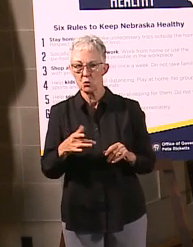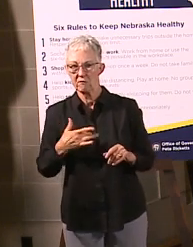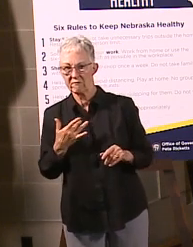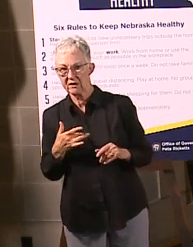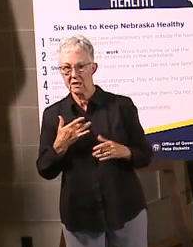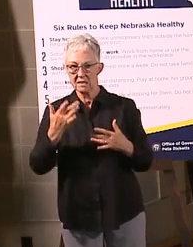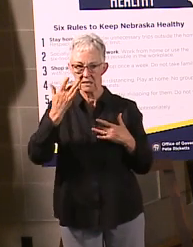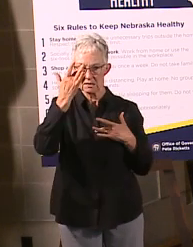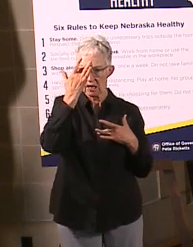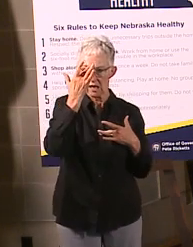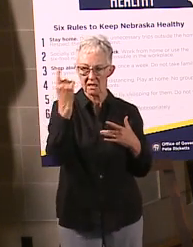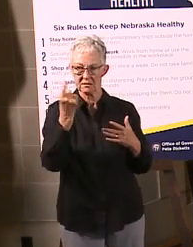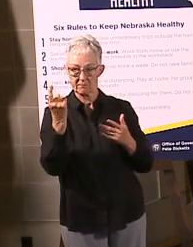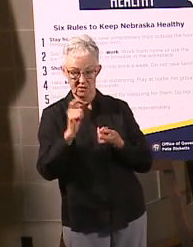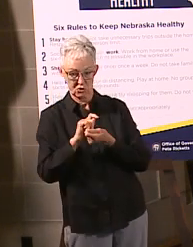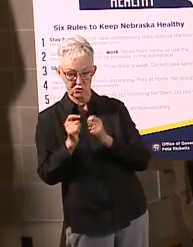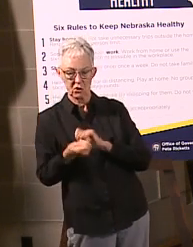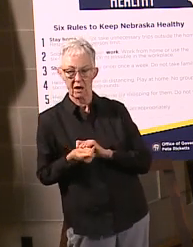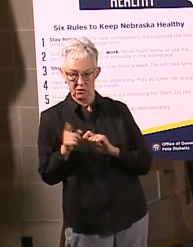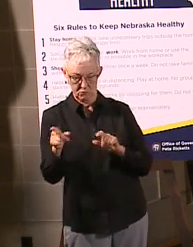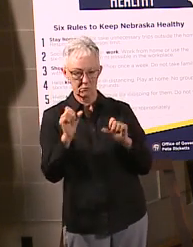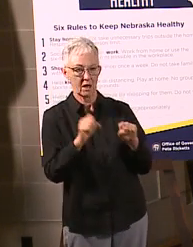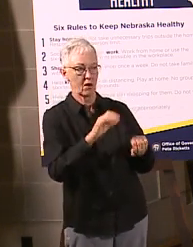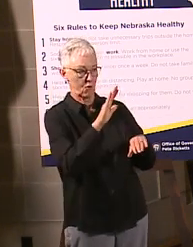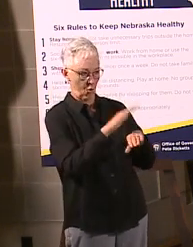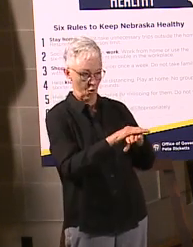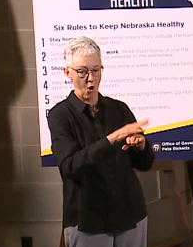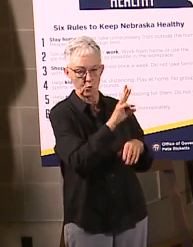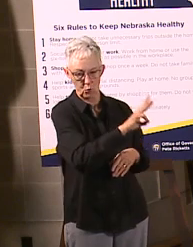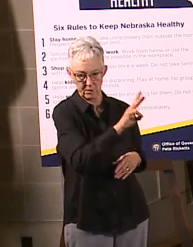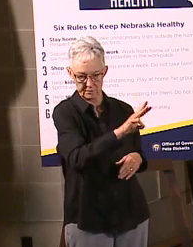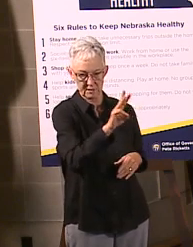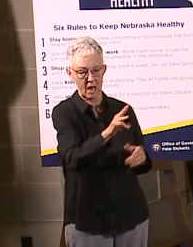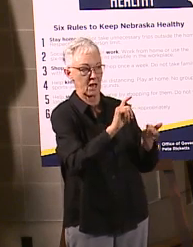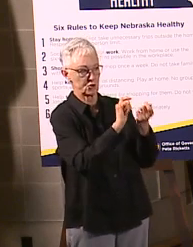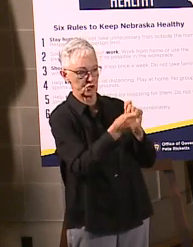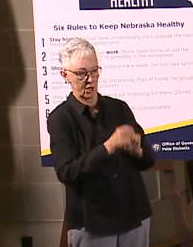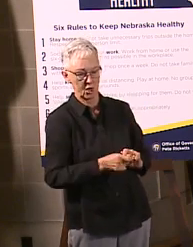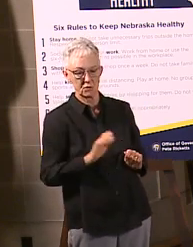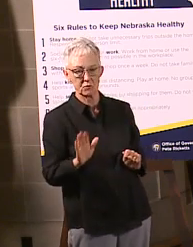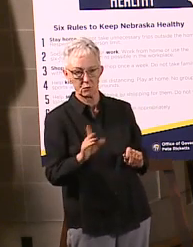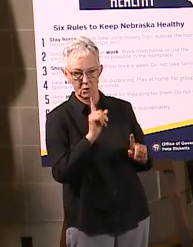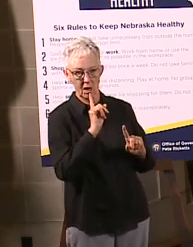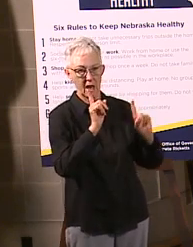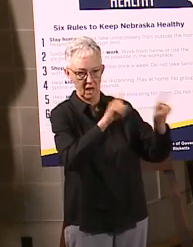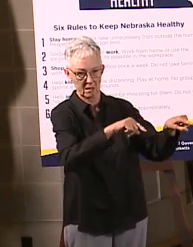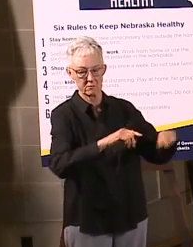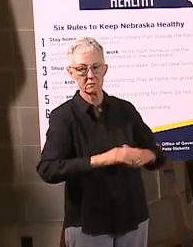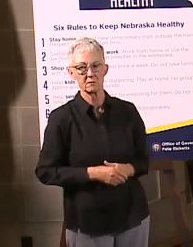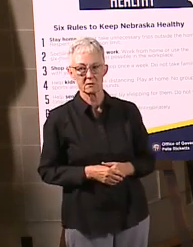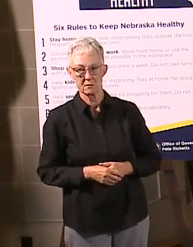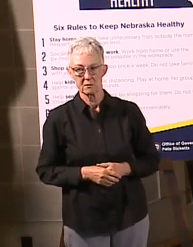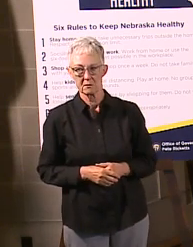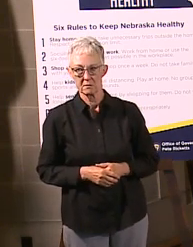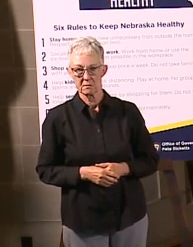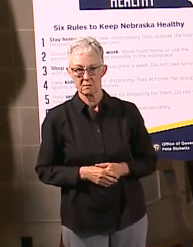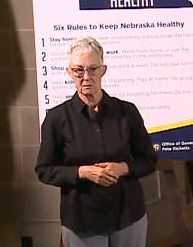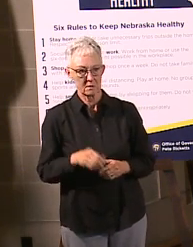your assessment because symptoms can develop quickly. And we'd also been asked questions yesterday about people getting